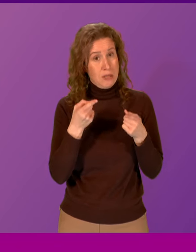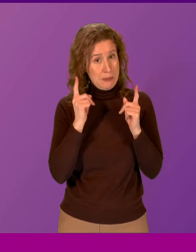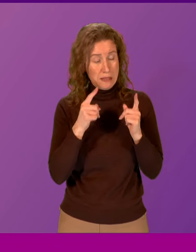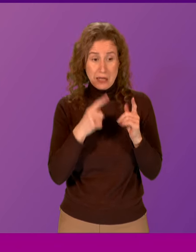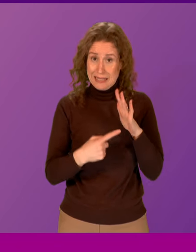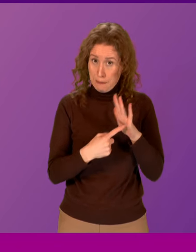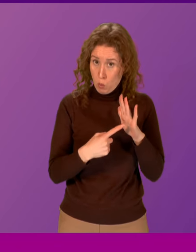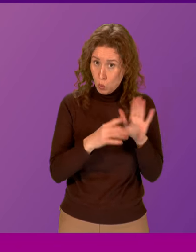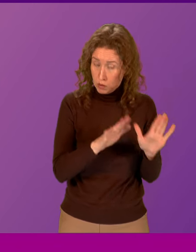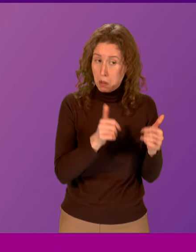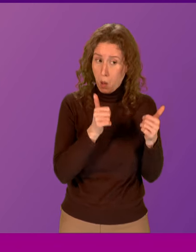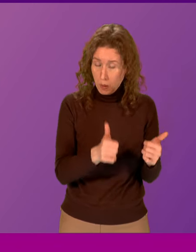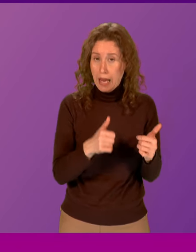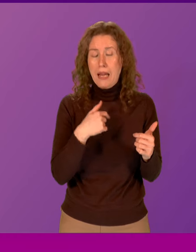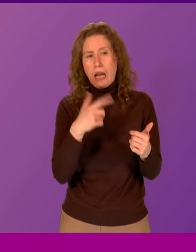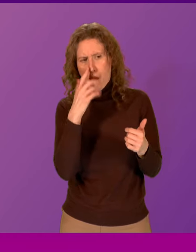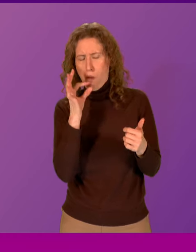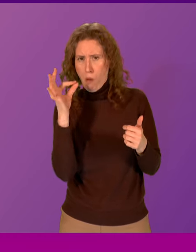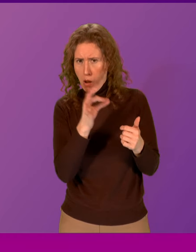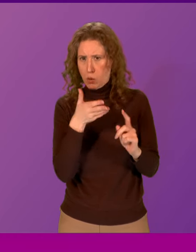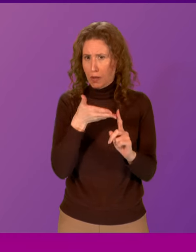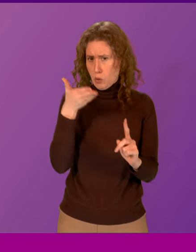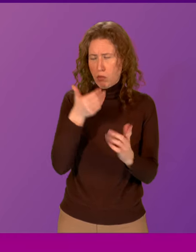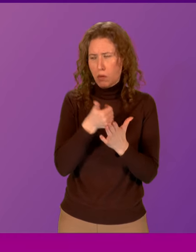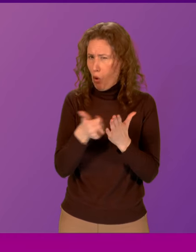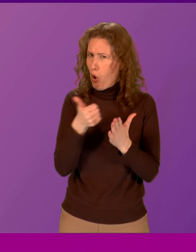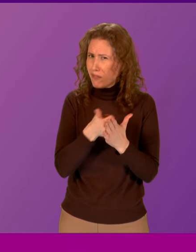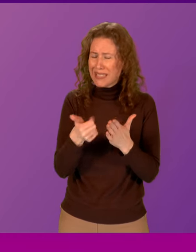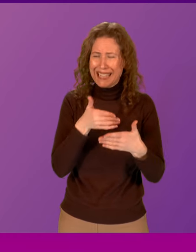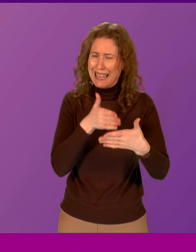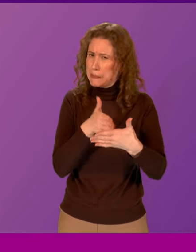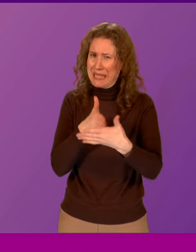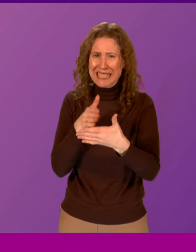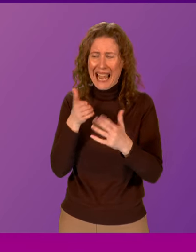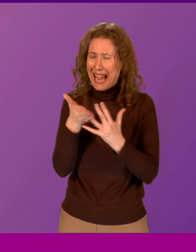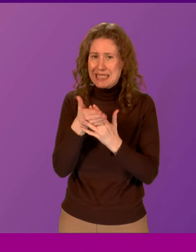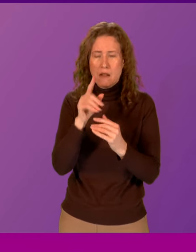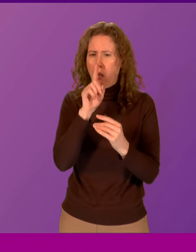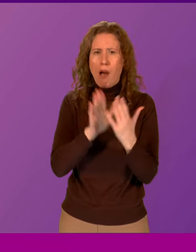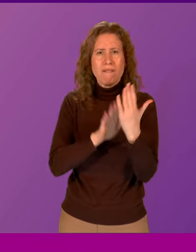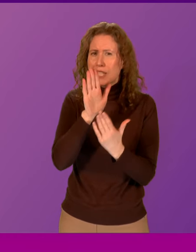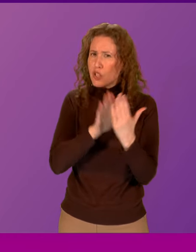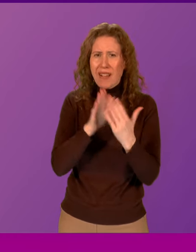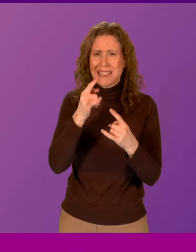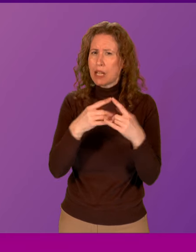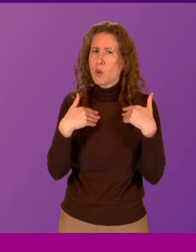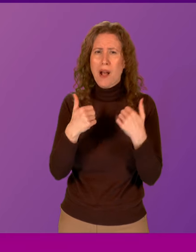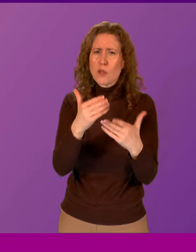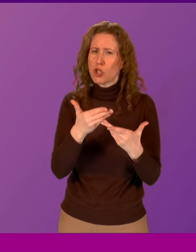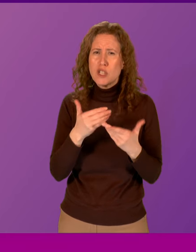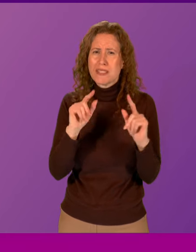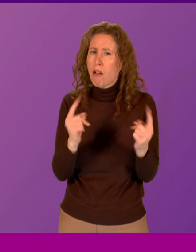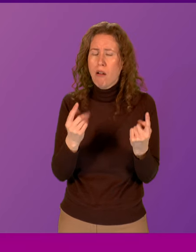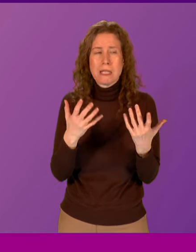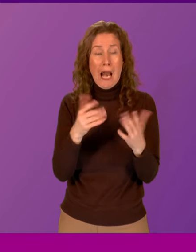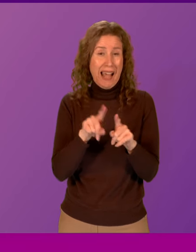issue, can I ask the First Minister to acknowledge that there are often limited access to in-person sexual health services, particularly, as